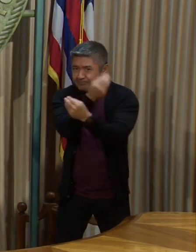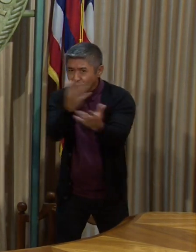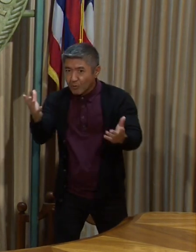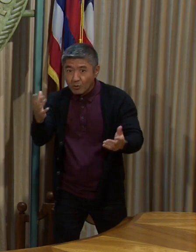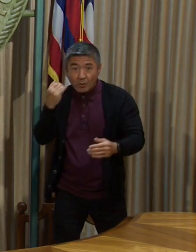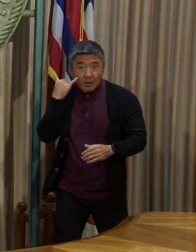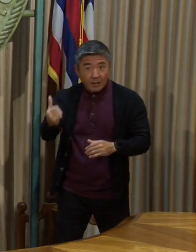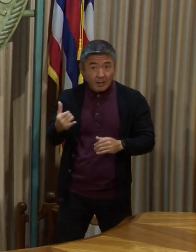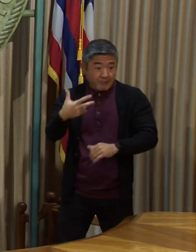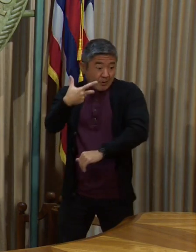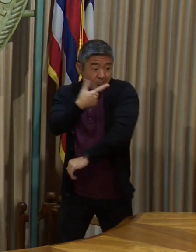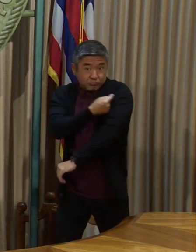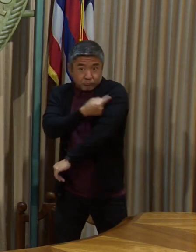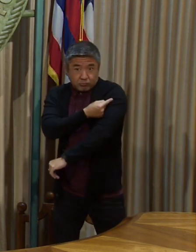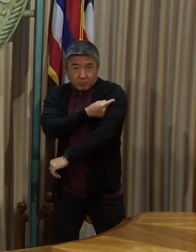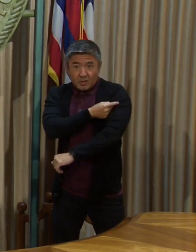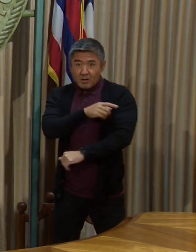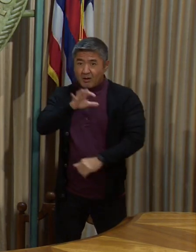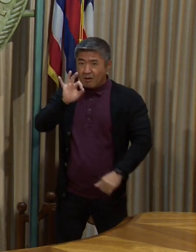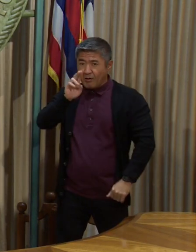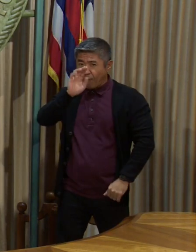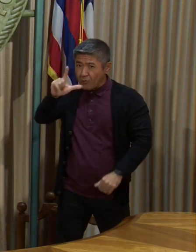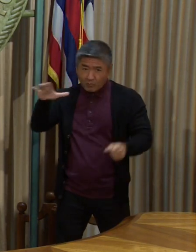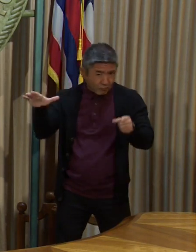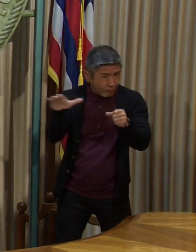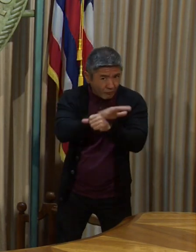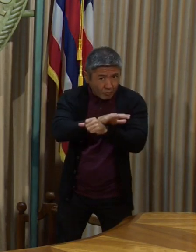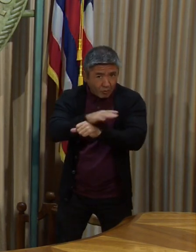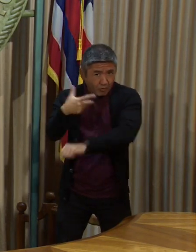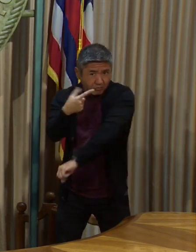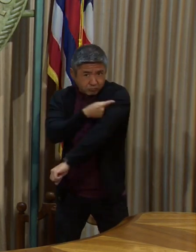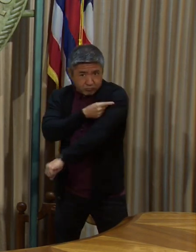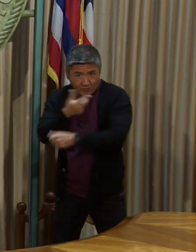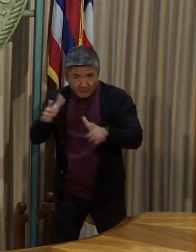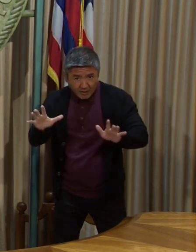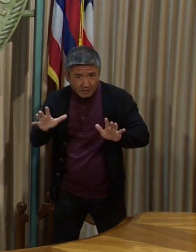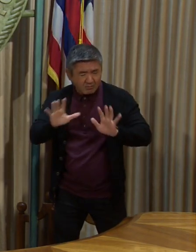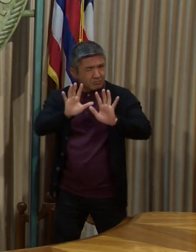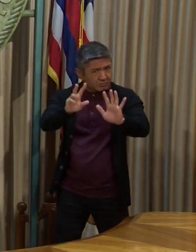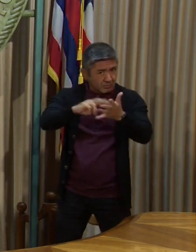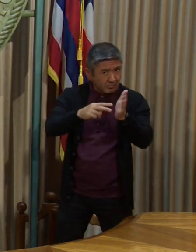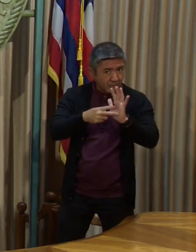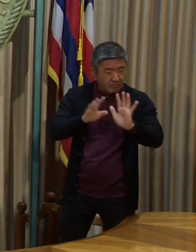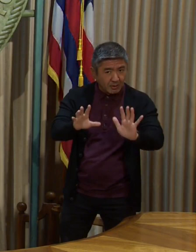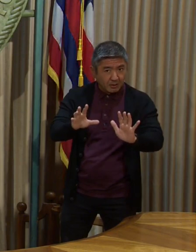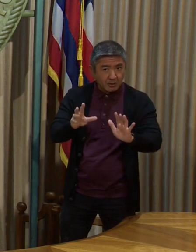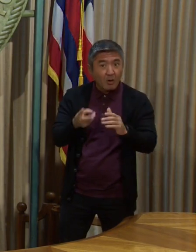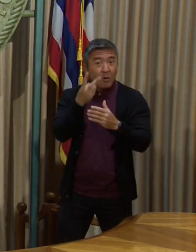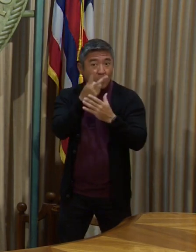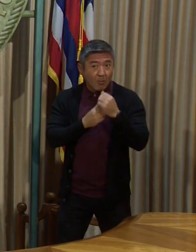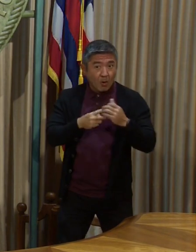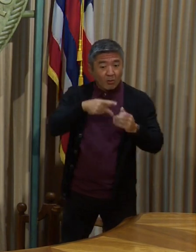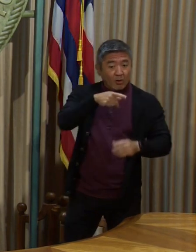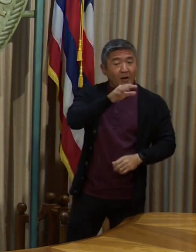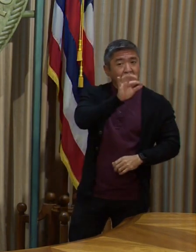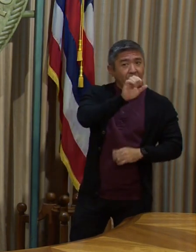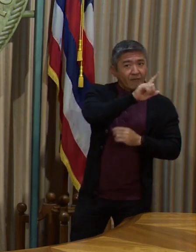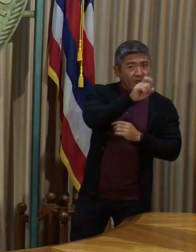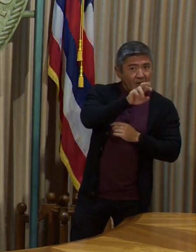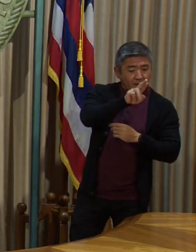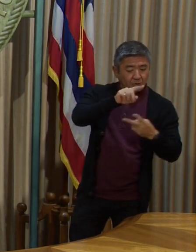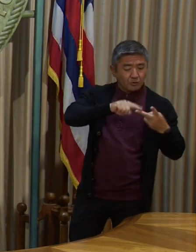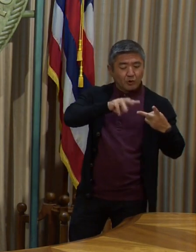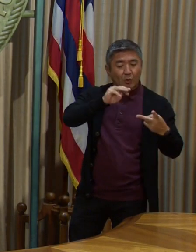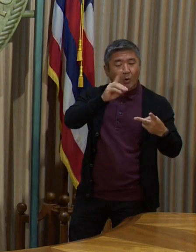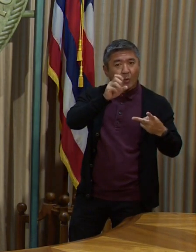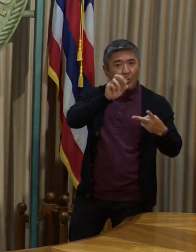has said, and there's a definition to that. We're going say it a couple times so people know what that means. You had both of the Pfizer or Moderna shots, or you've had the Johnson